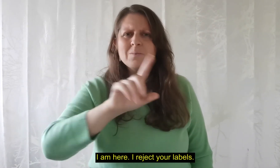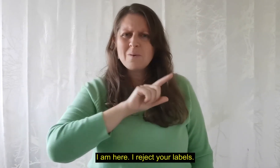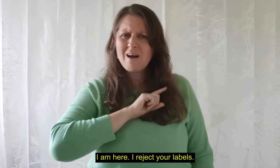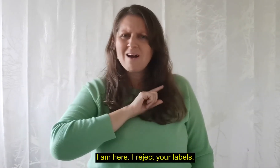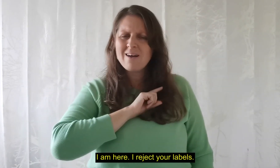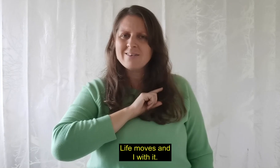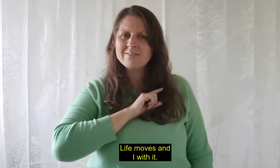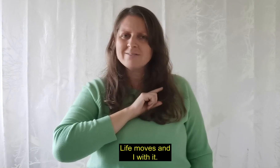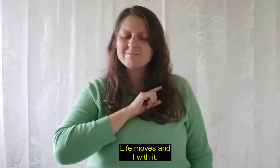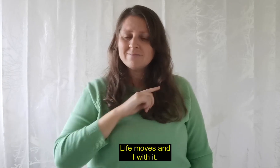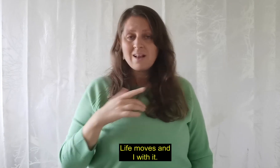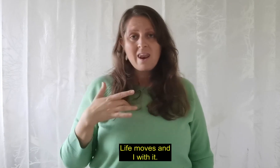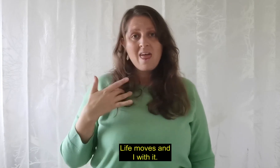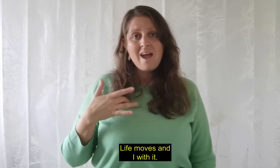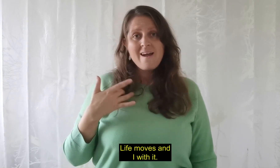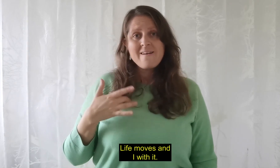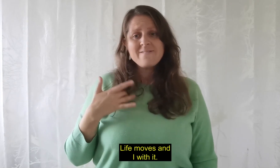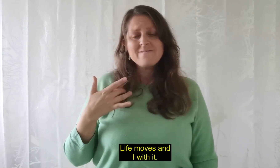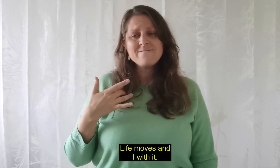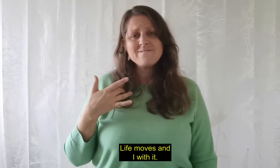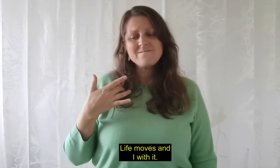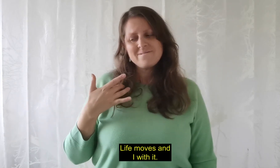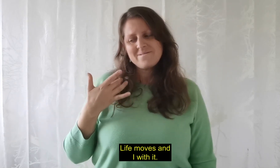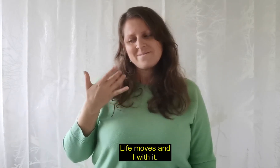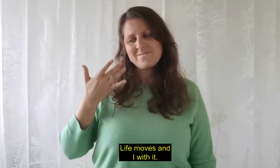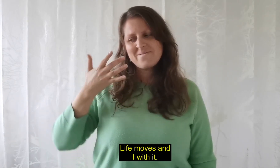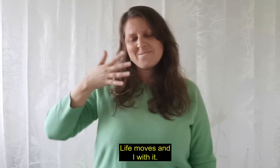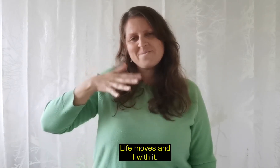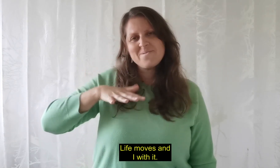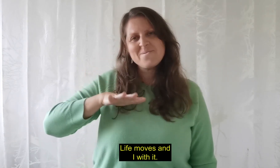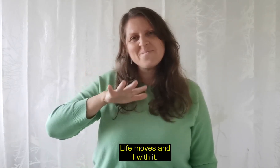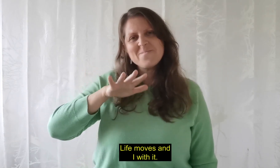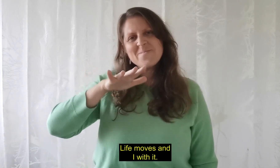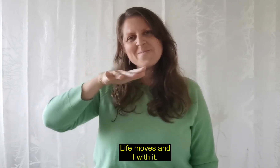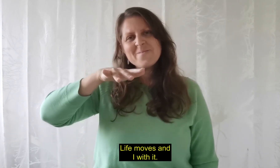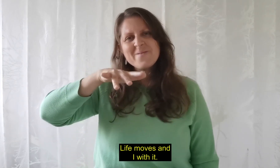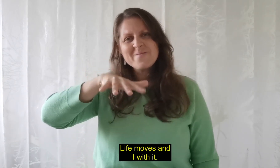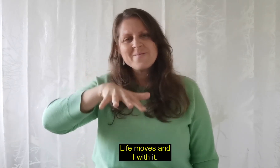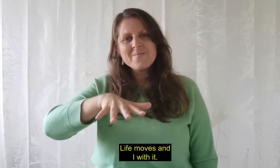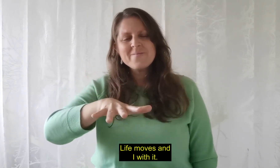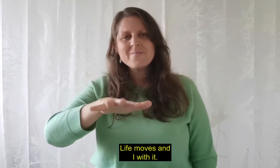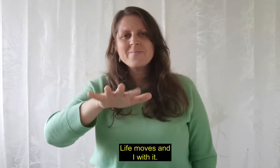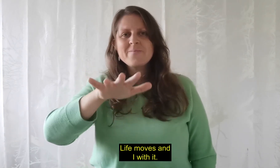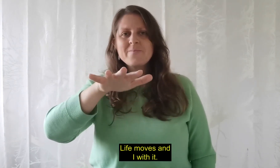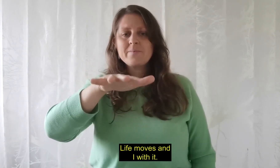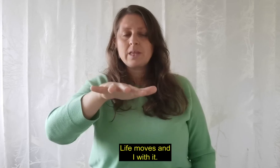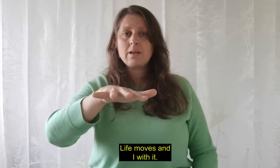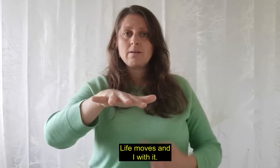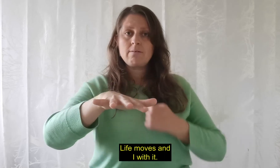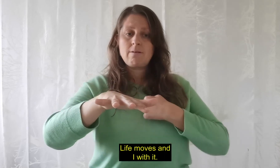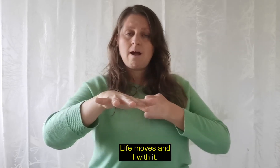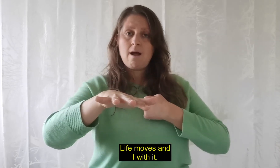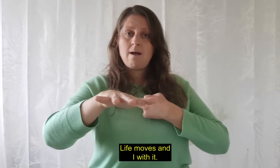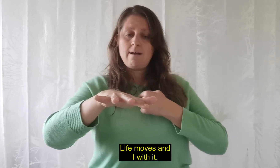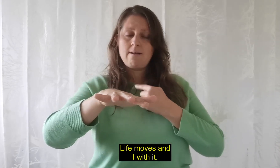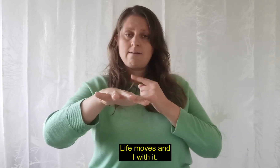Life moves, and I with it Life moves, Life